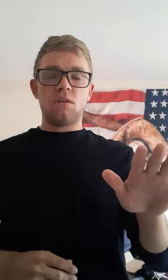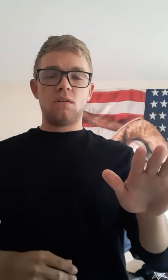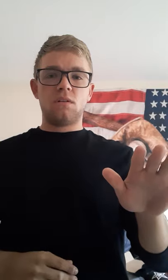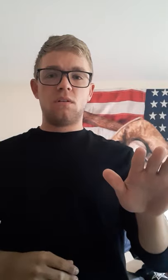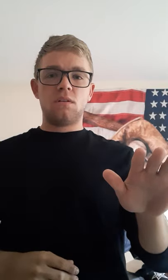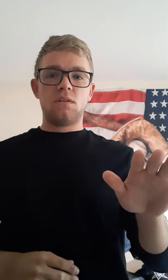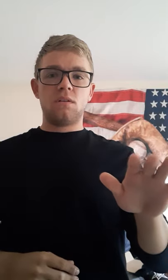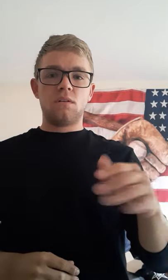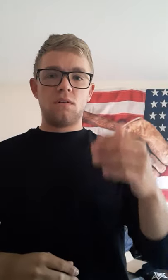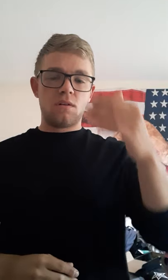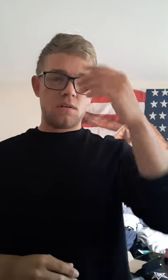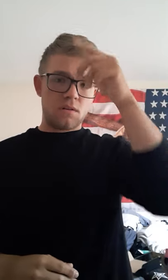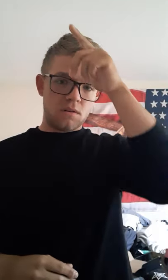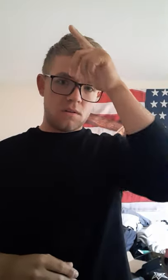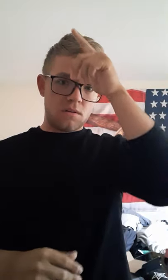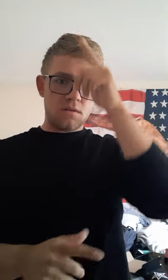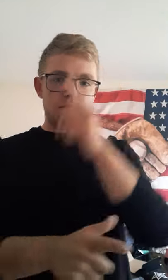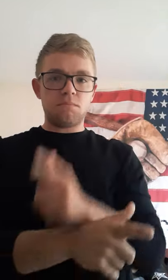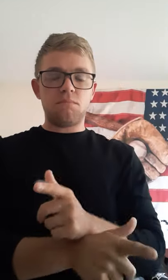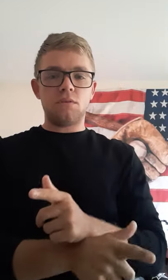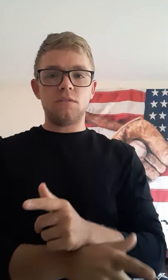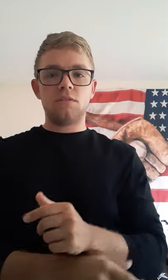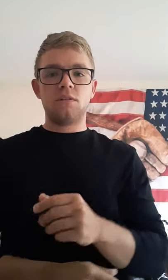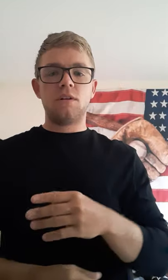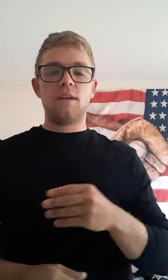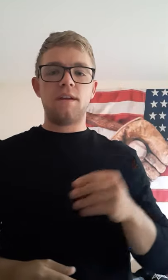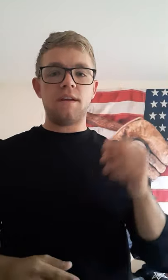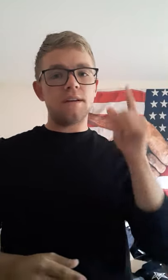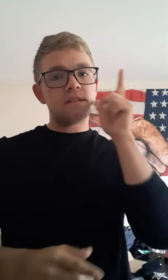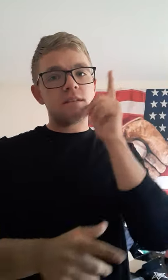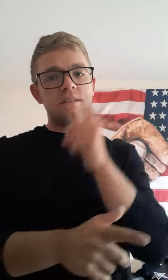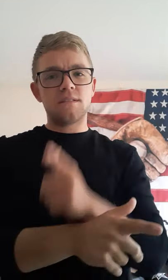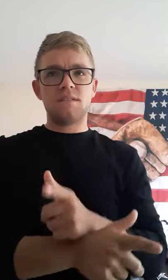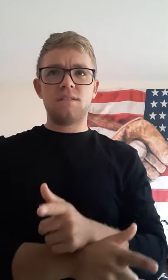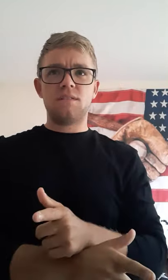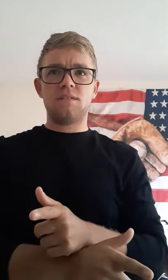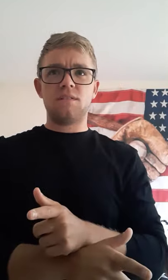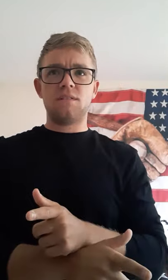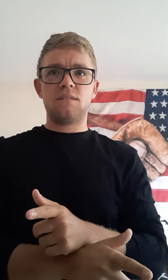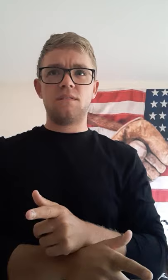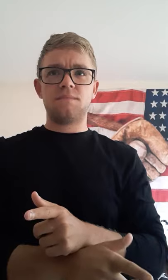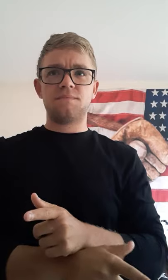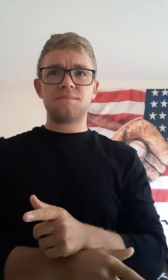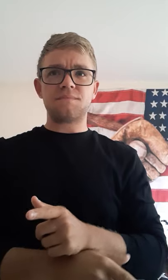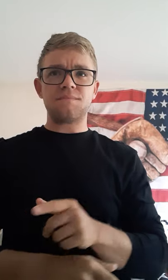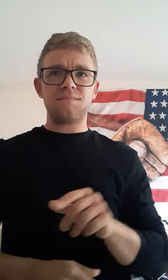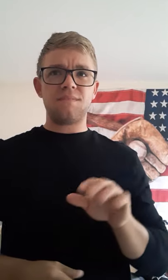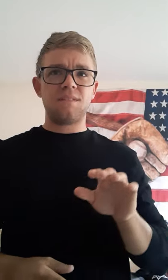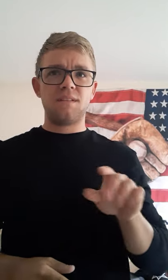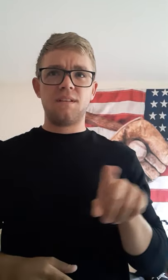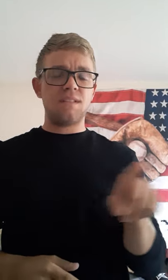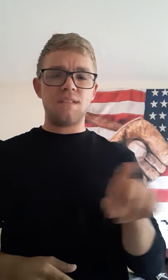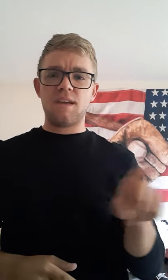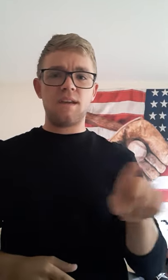Her brother and sister, they